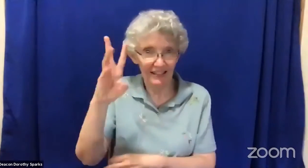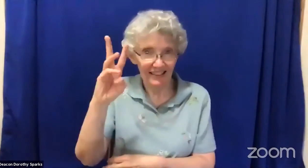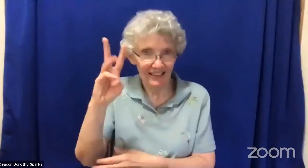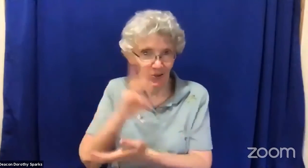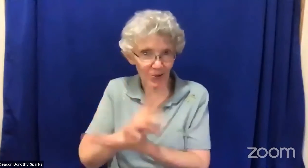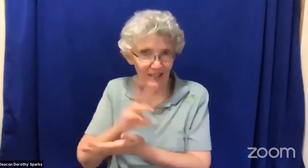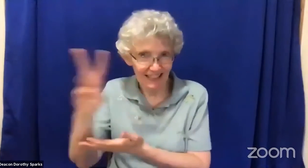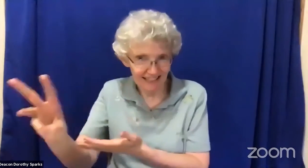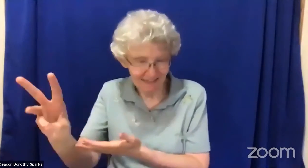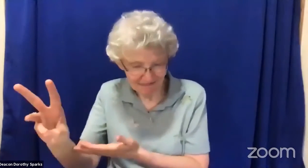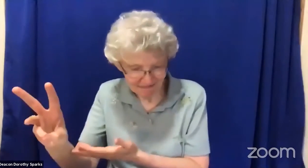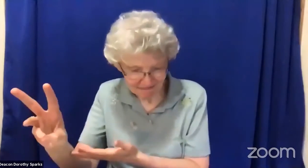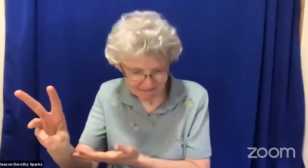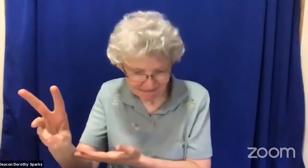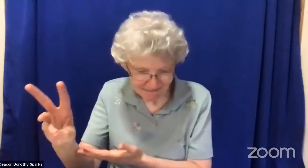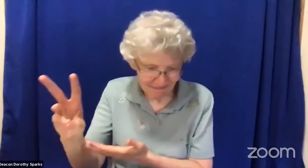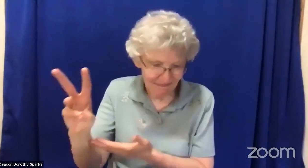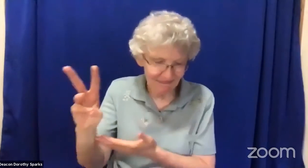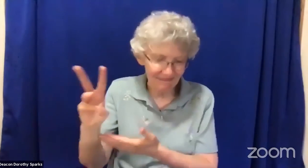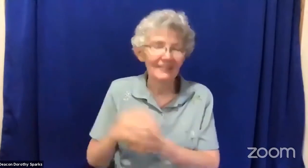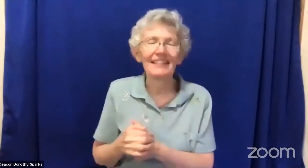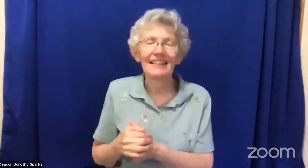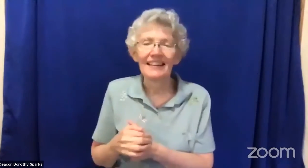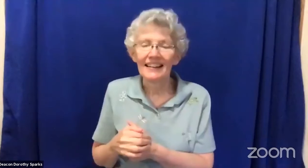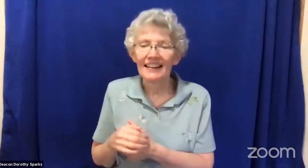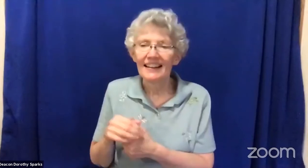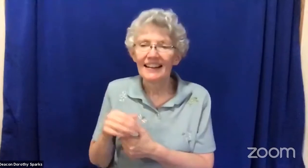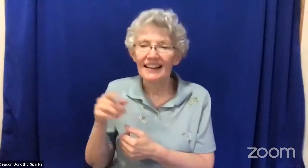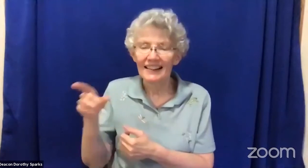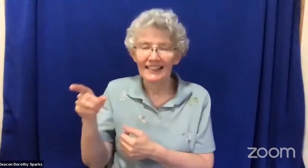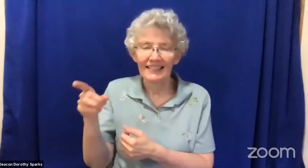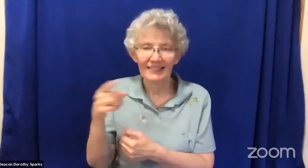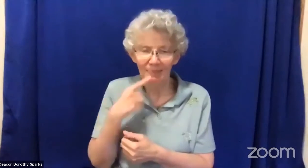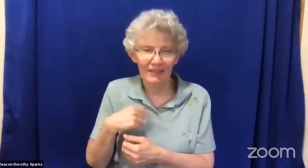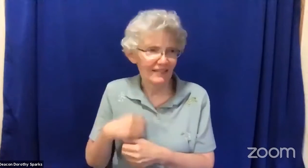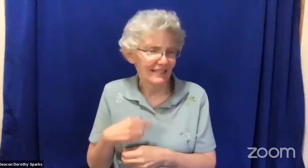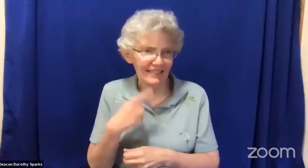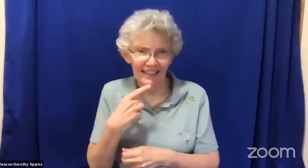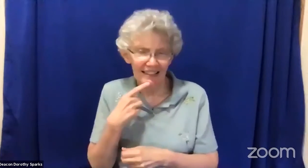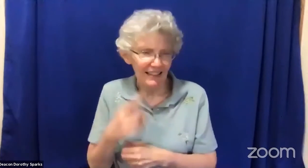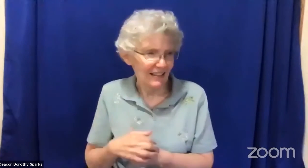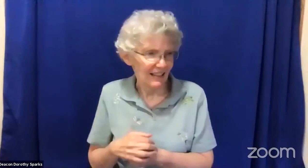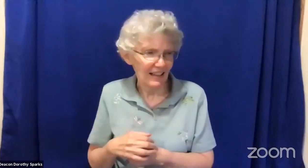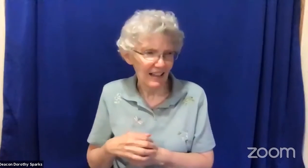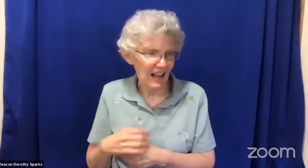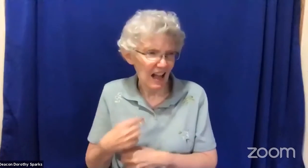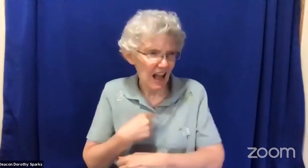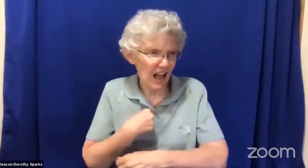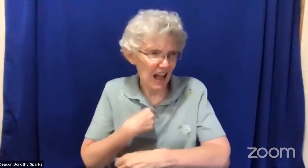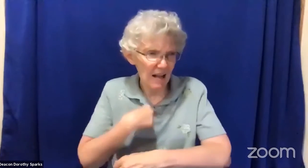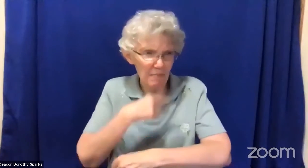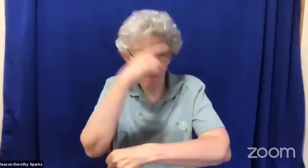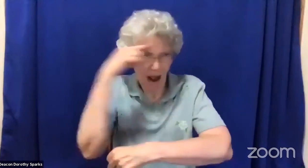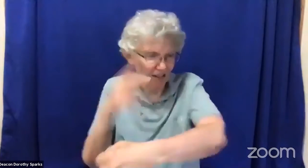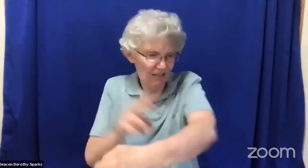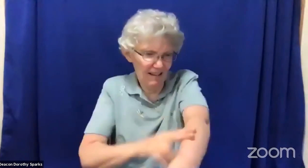visiting several different deaf churches and she was here for six weeks and she told me